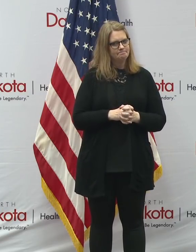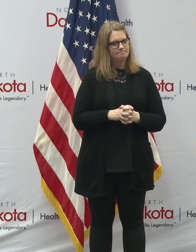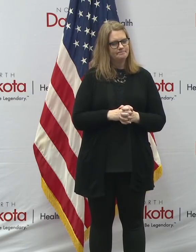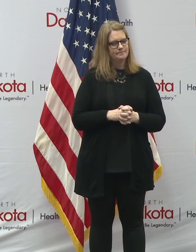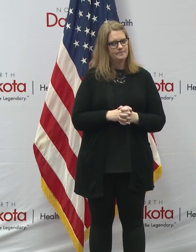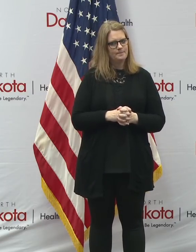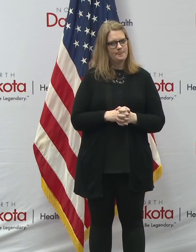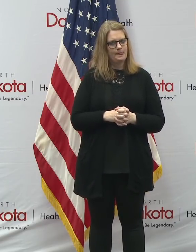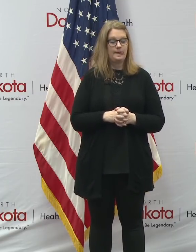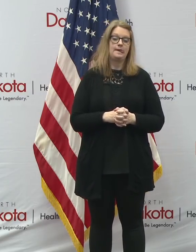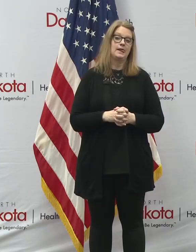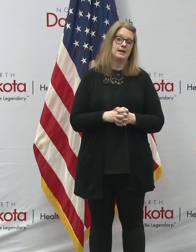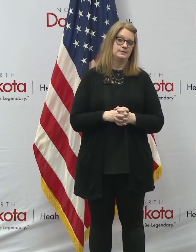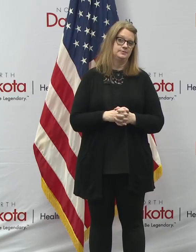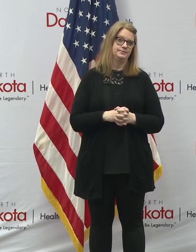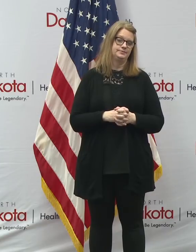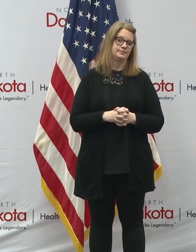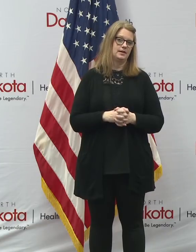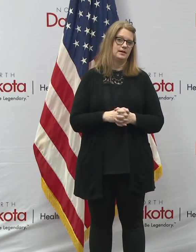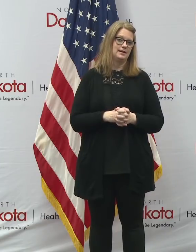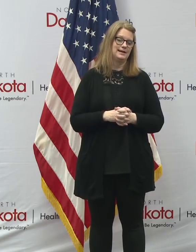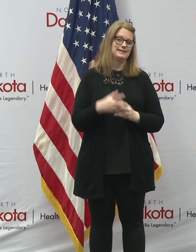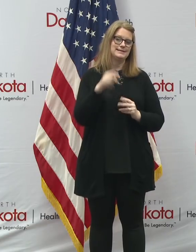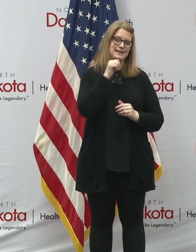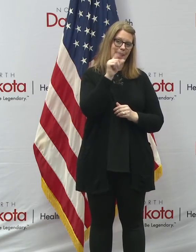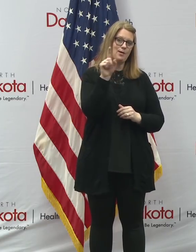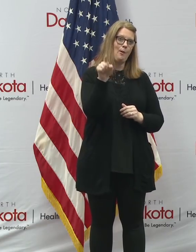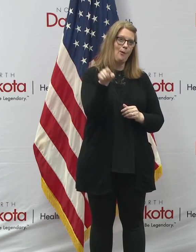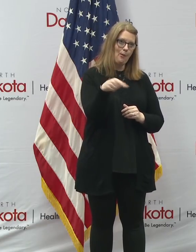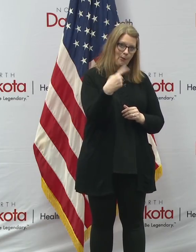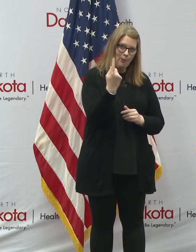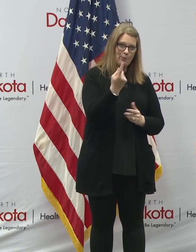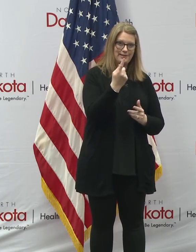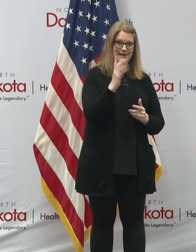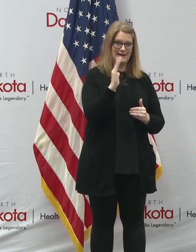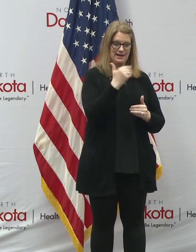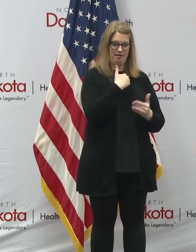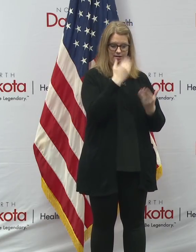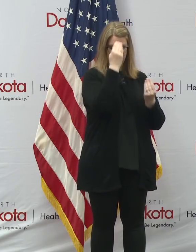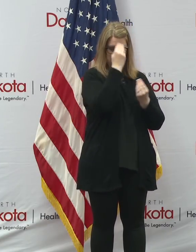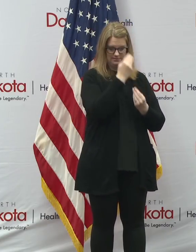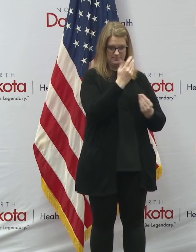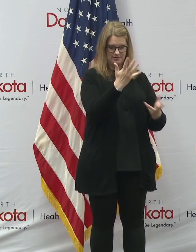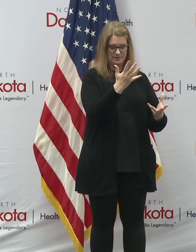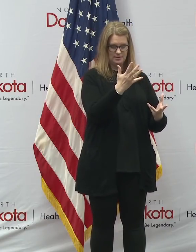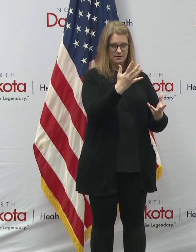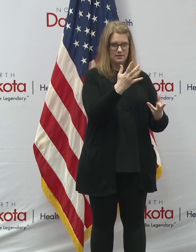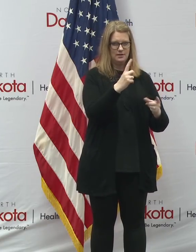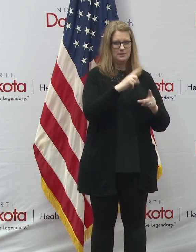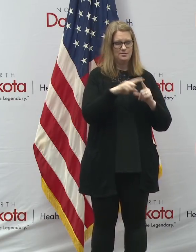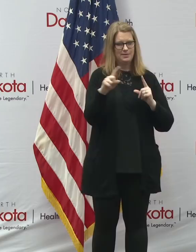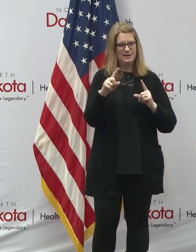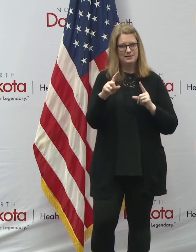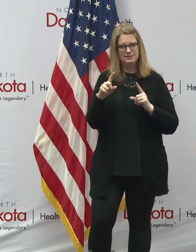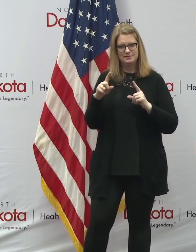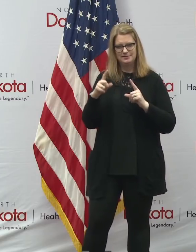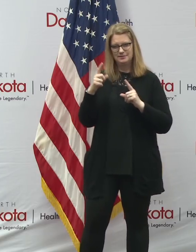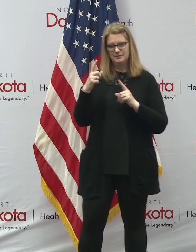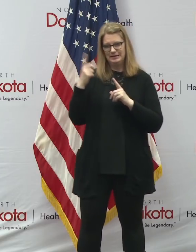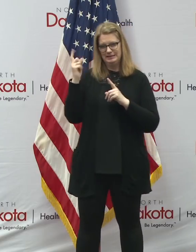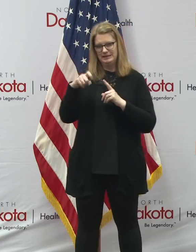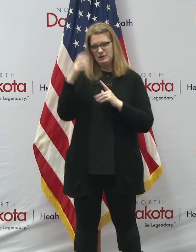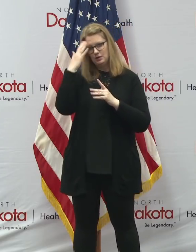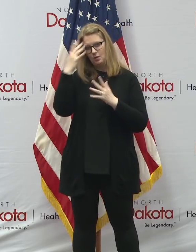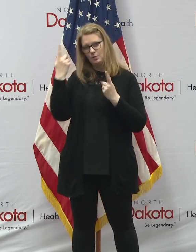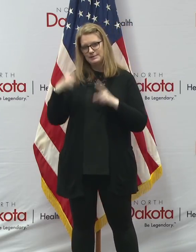What we need to see is not just in the data, in our data. We'd also have to understand the data of what's happening in the states around us, what's